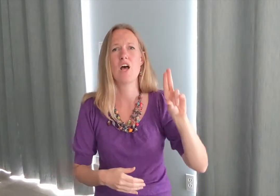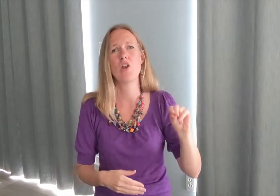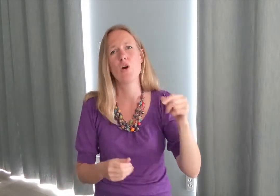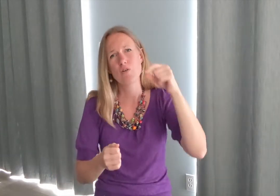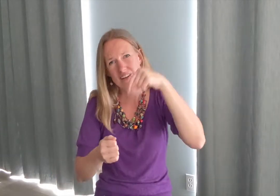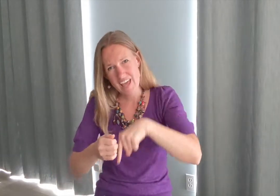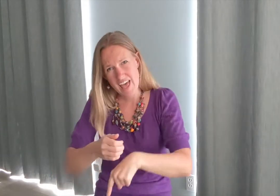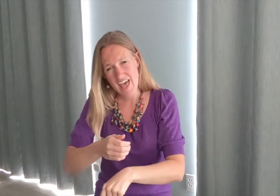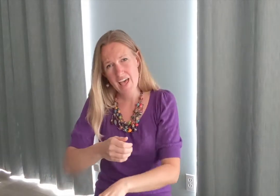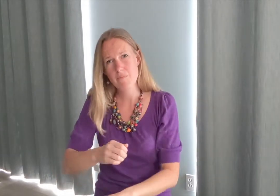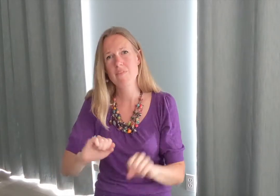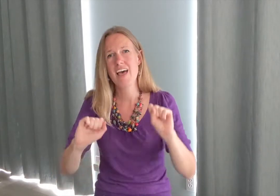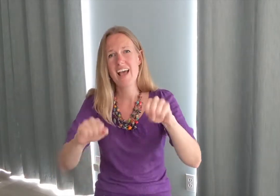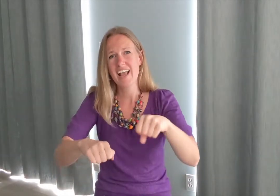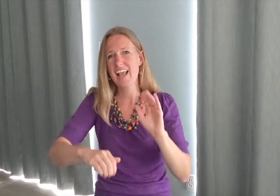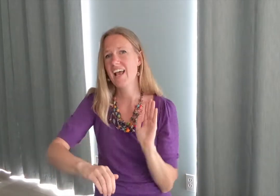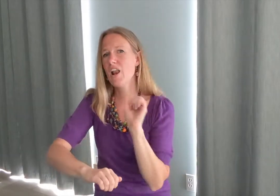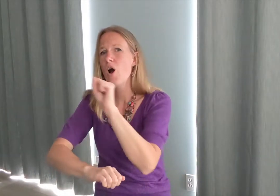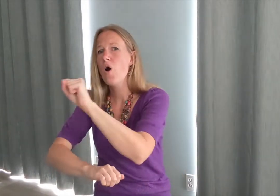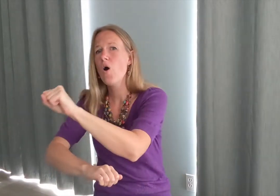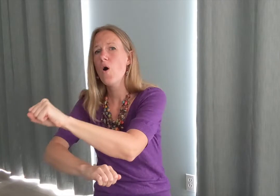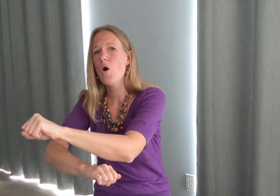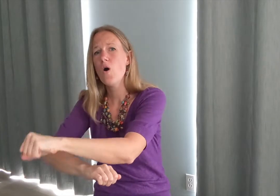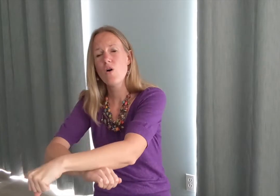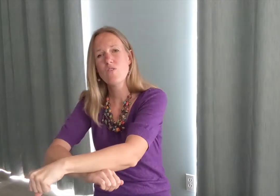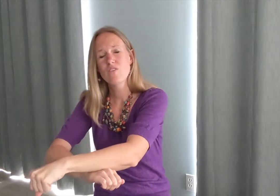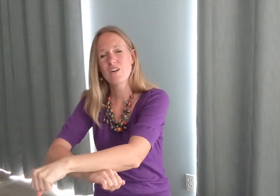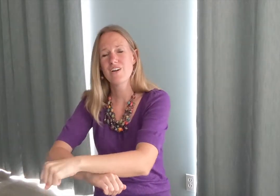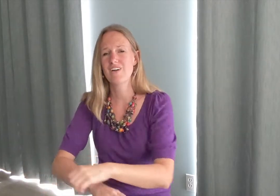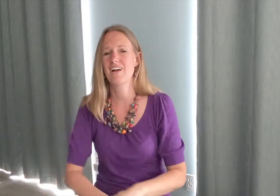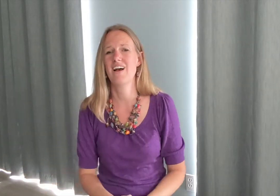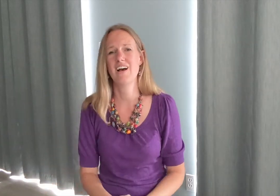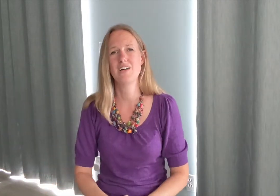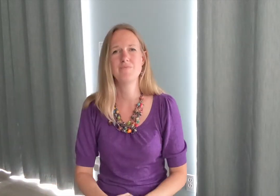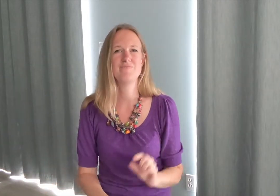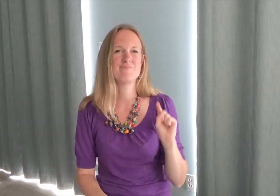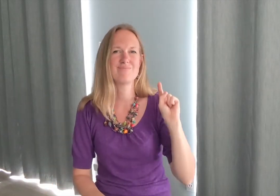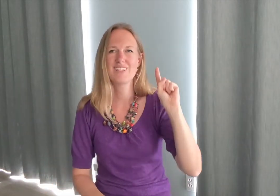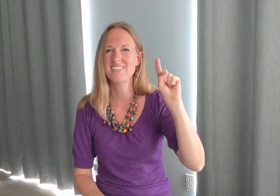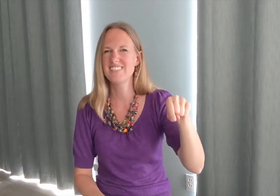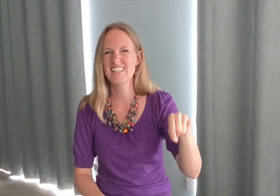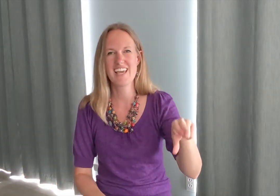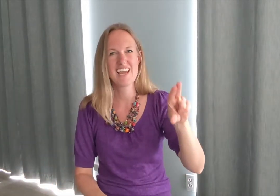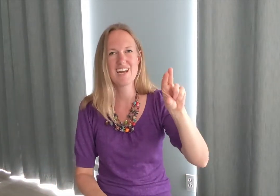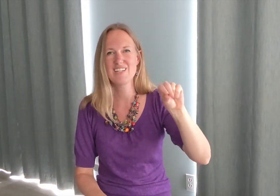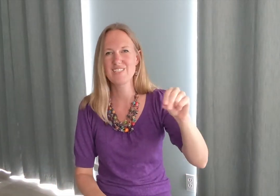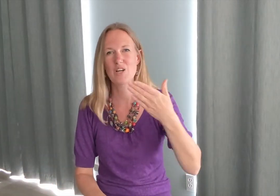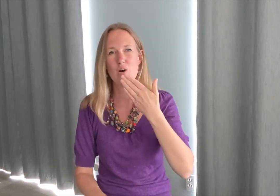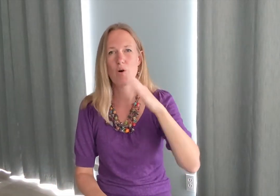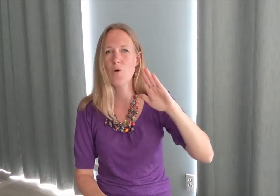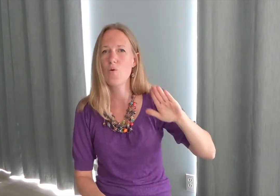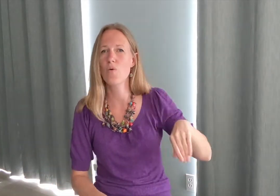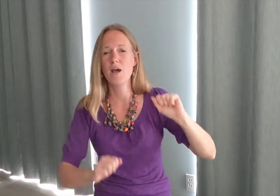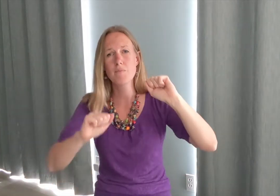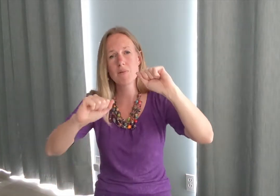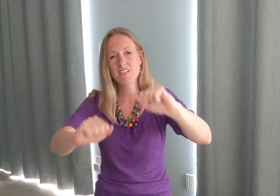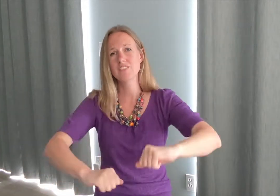no death can overcome Cause there's no weapon